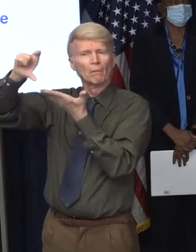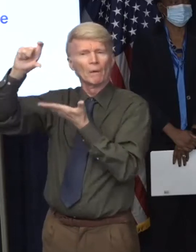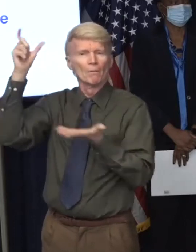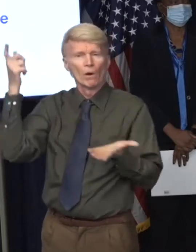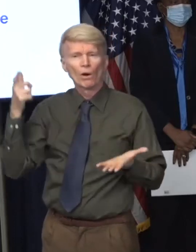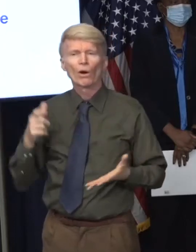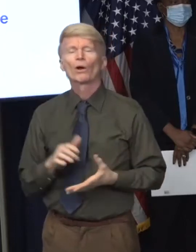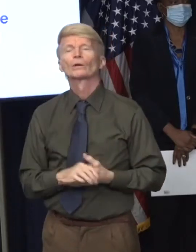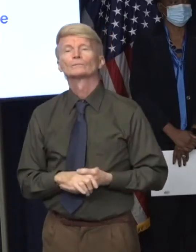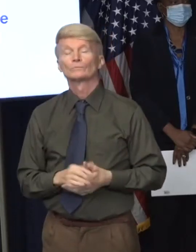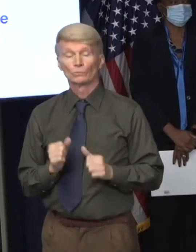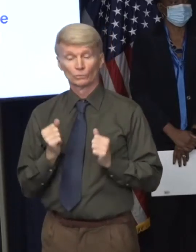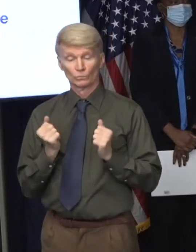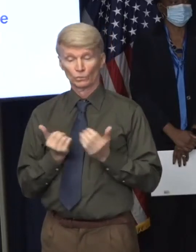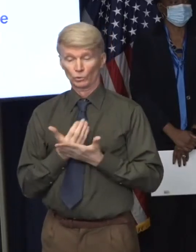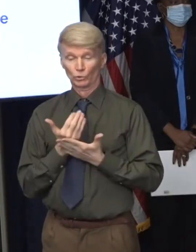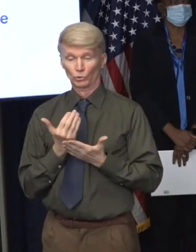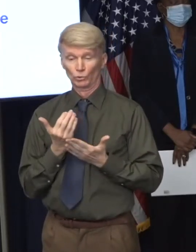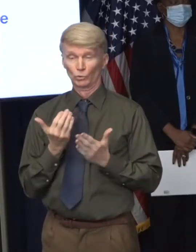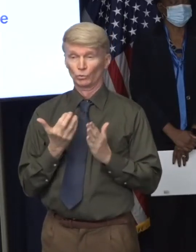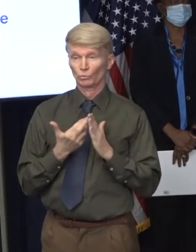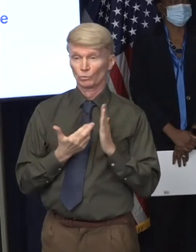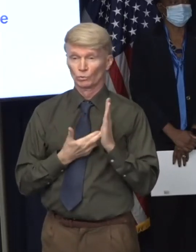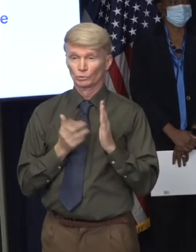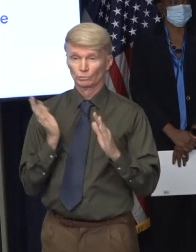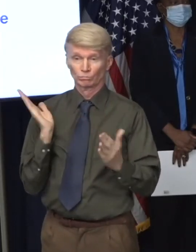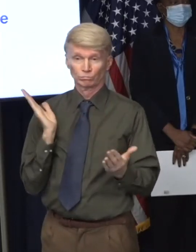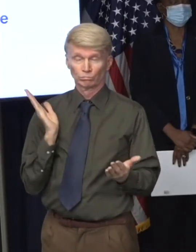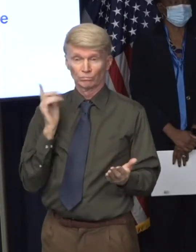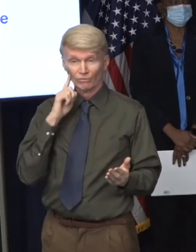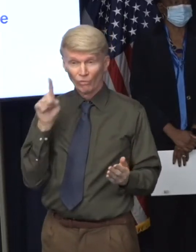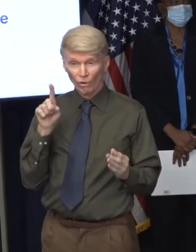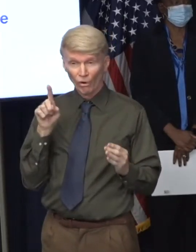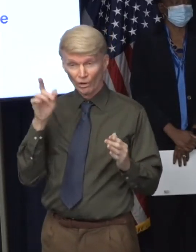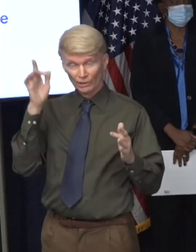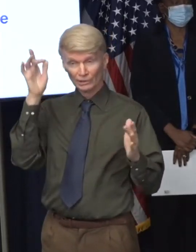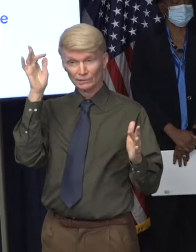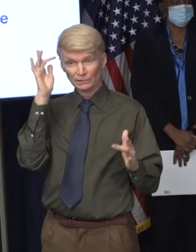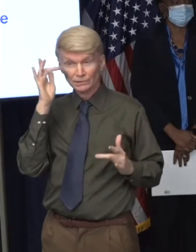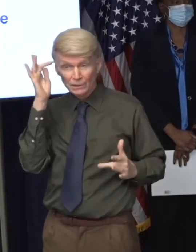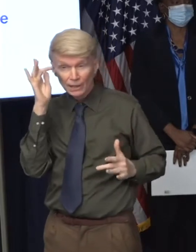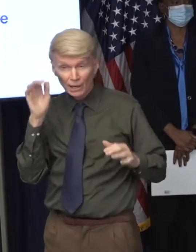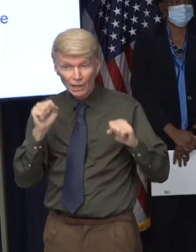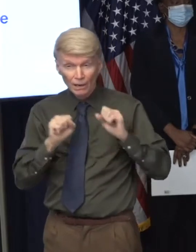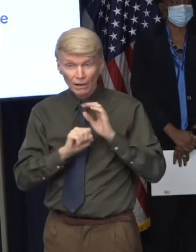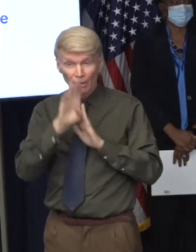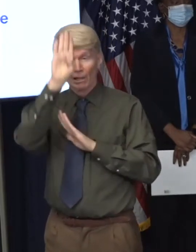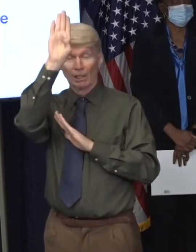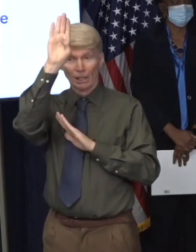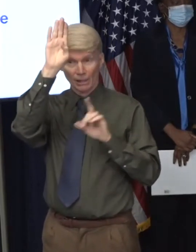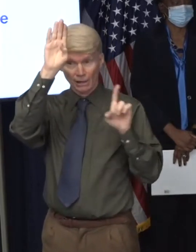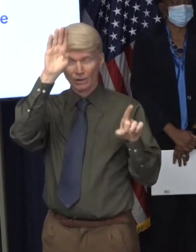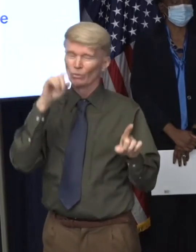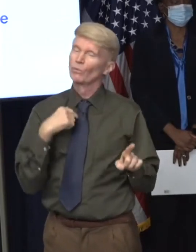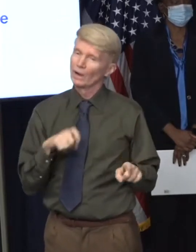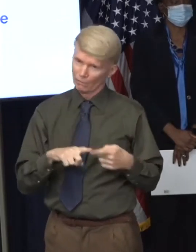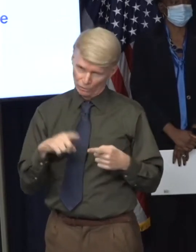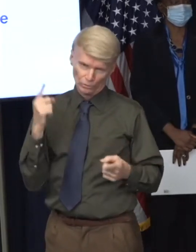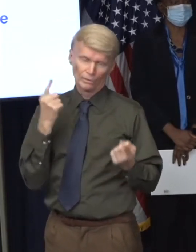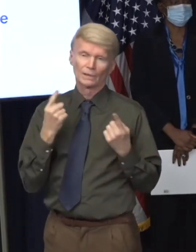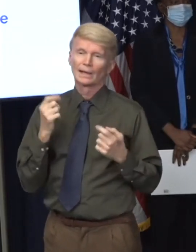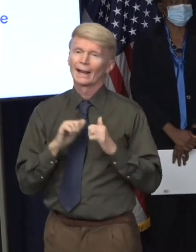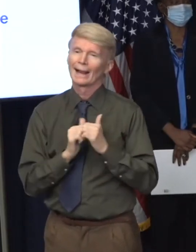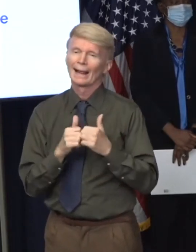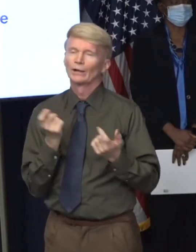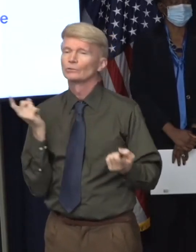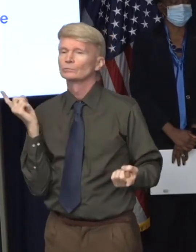Would new mitigations be imposed on a region that continues to go higher? Of course, we have to consider Tier 3 mitigations. If you look